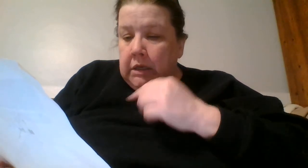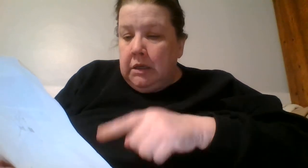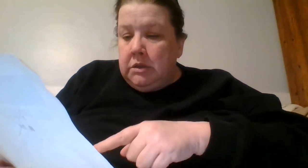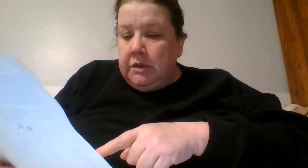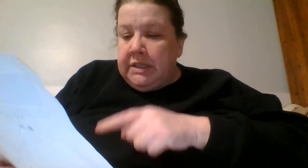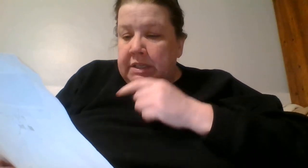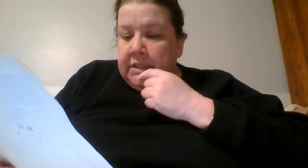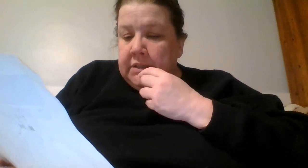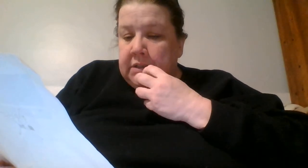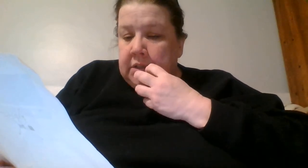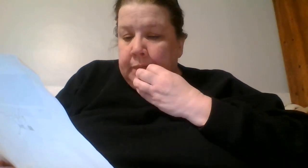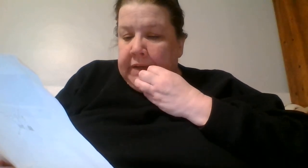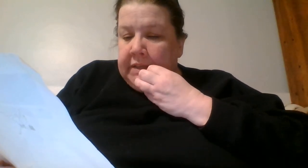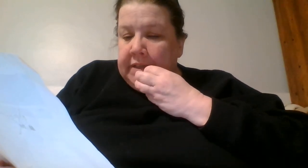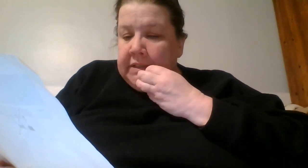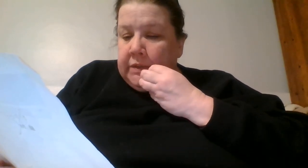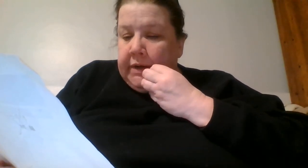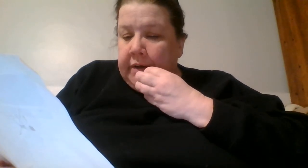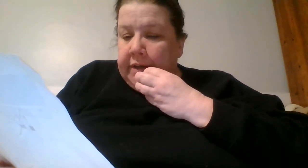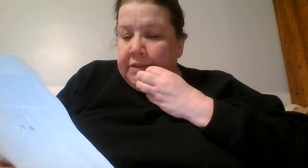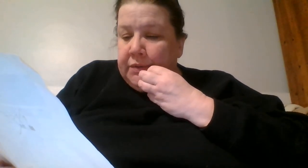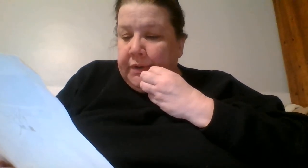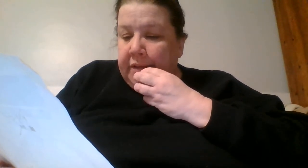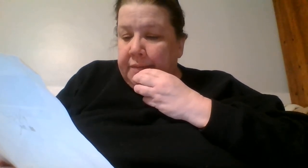so Disney's my Disney Square is 23